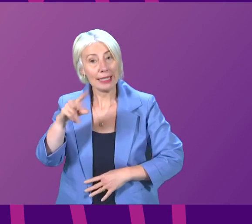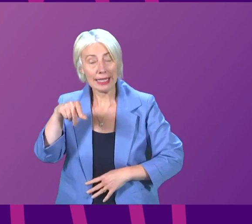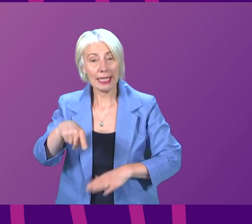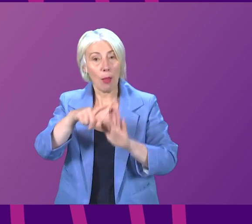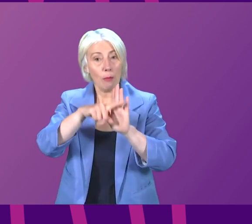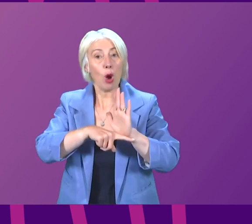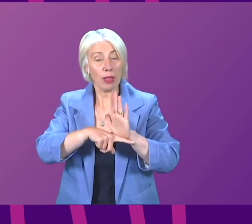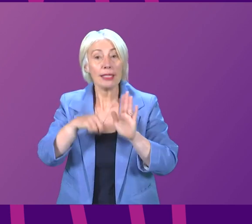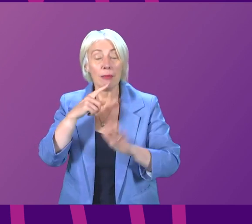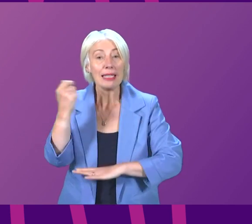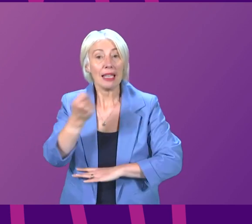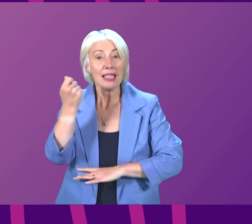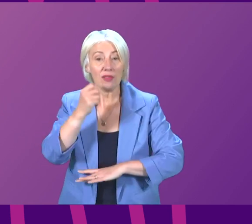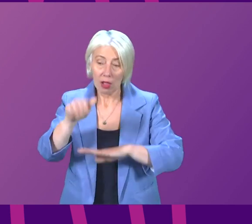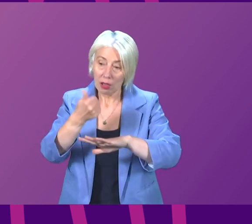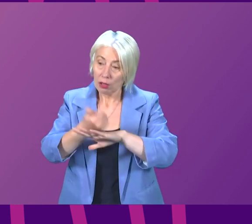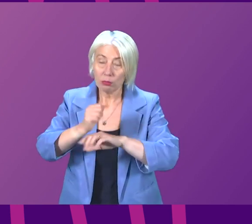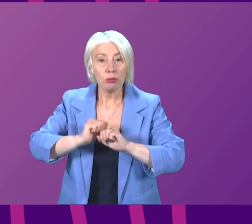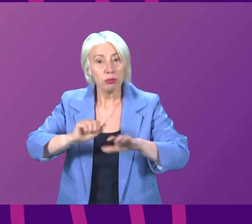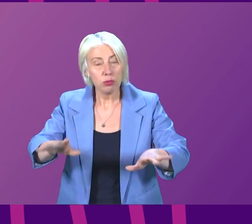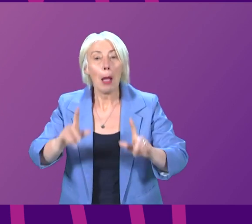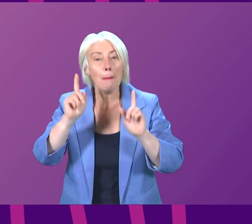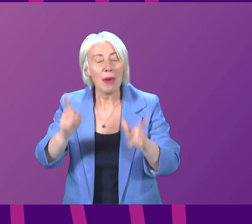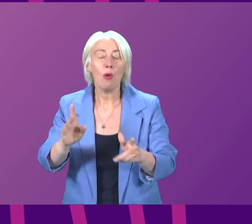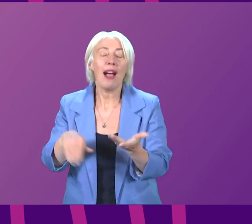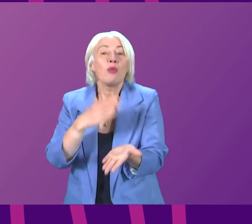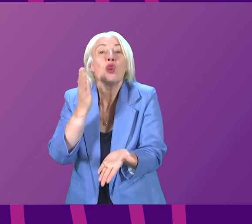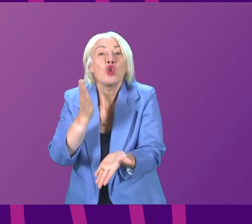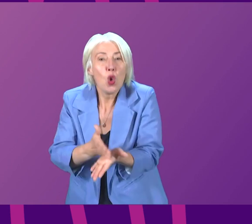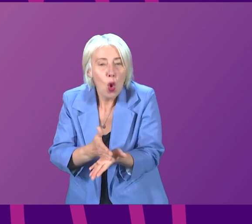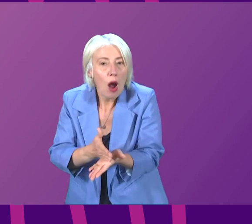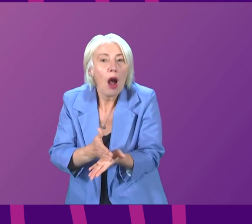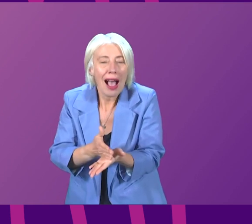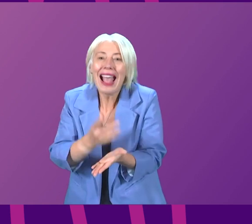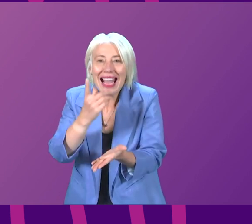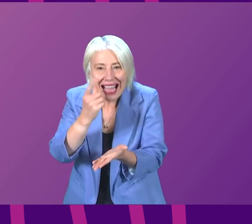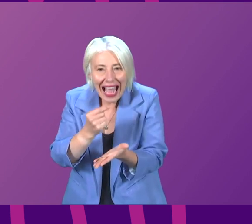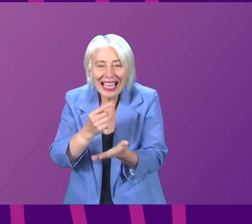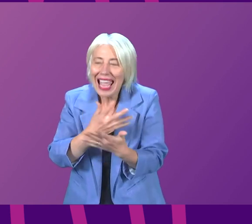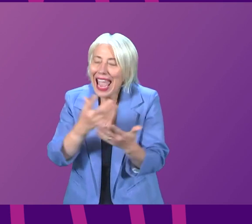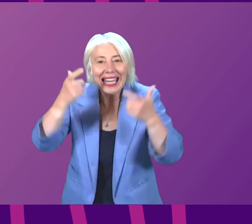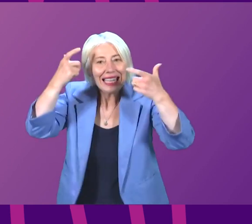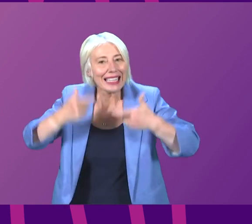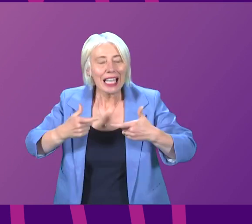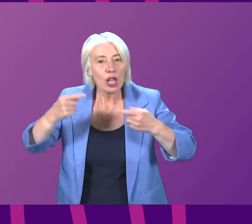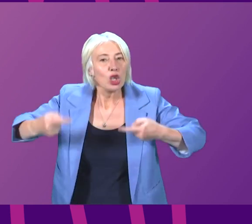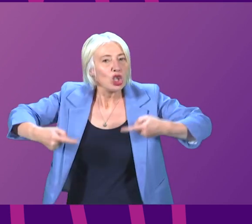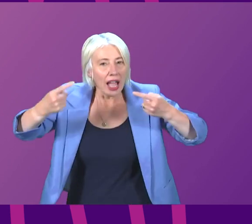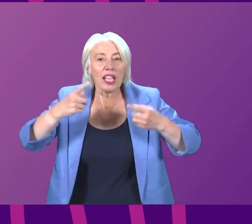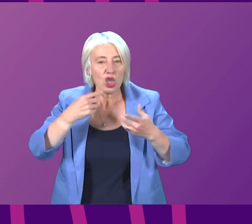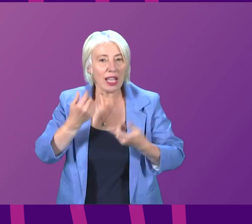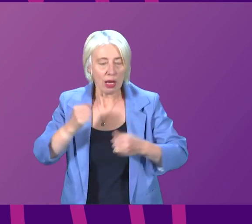policy successfully implemented will accept we need to make sure that it can withstand any legal challenge